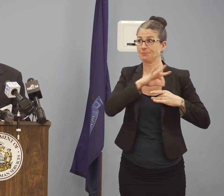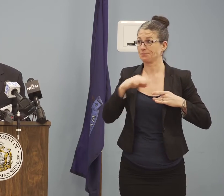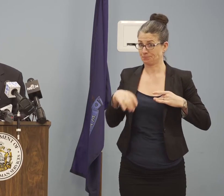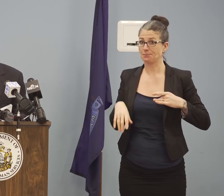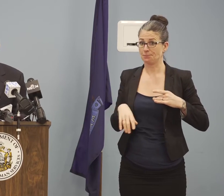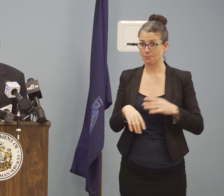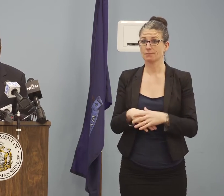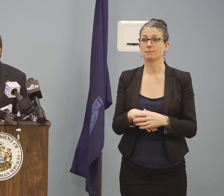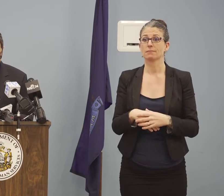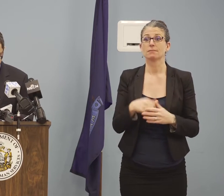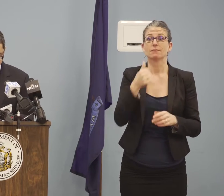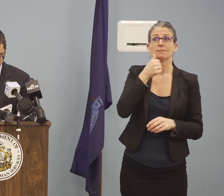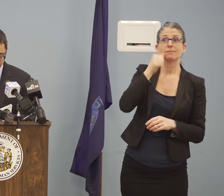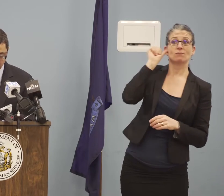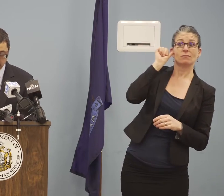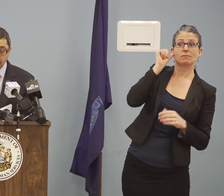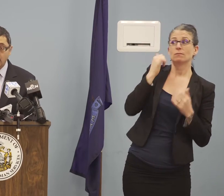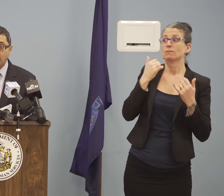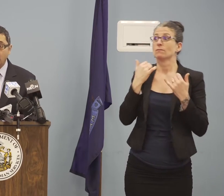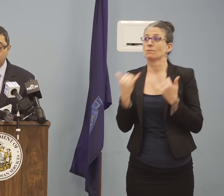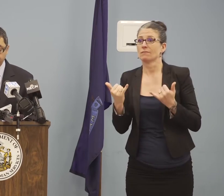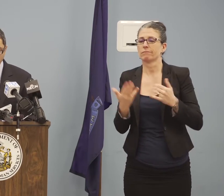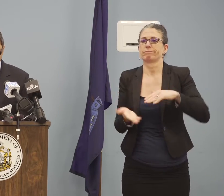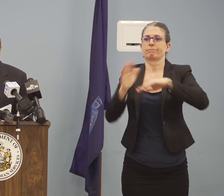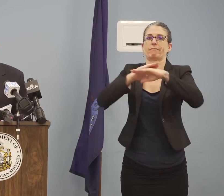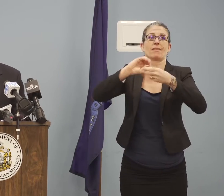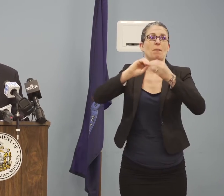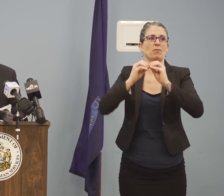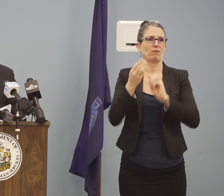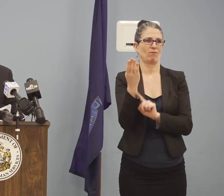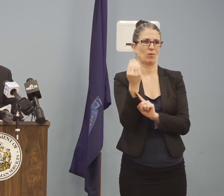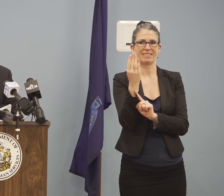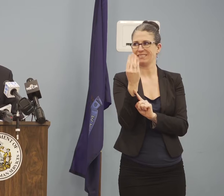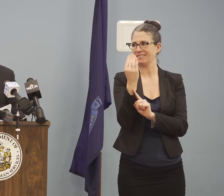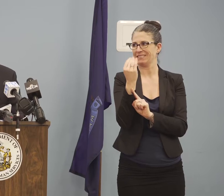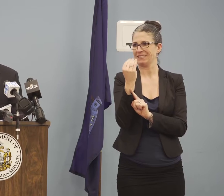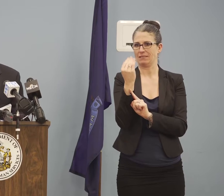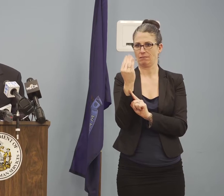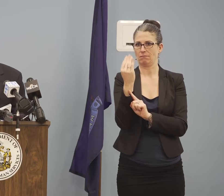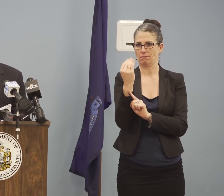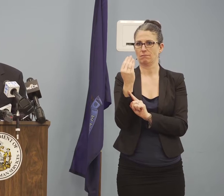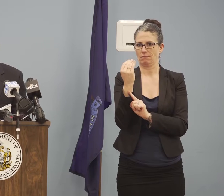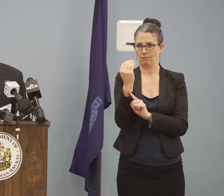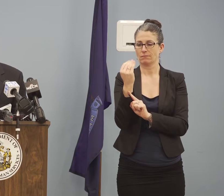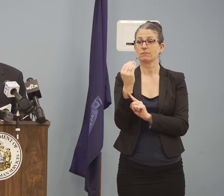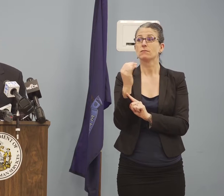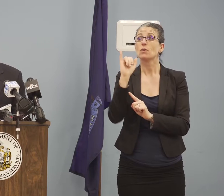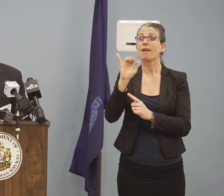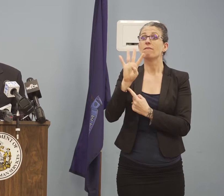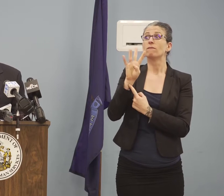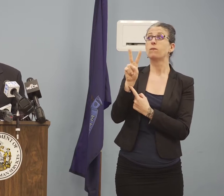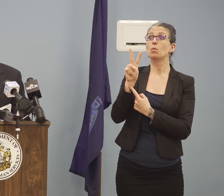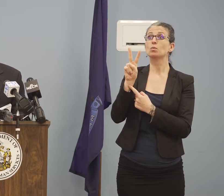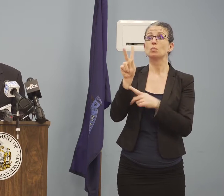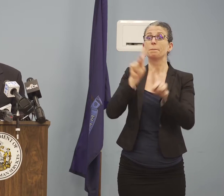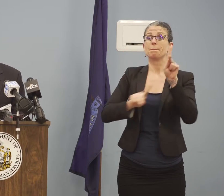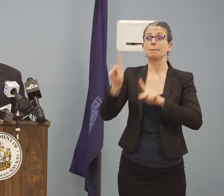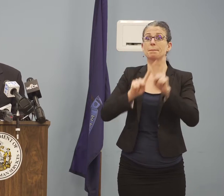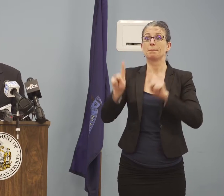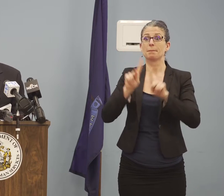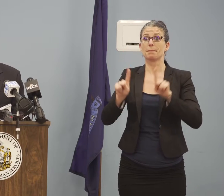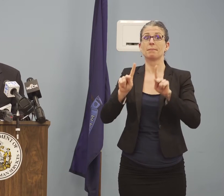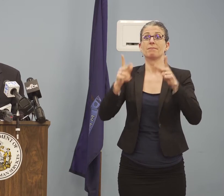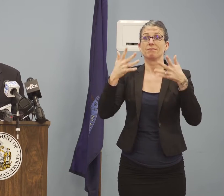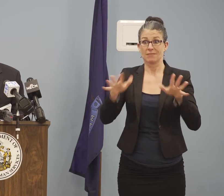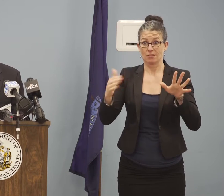since yesterday. All told, of those 42 cases, 30 are positive